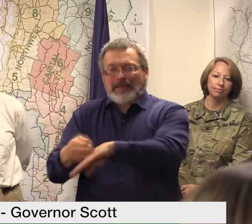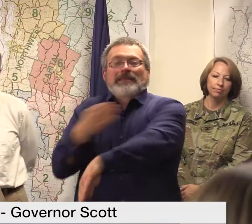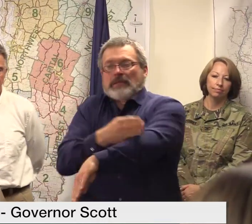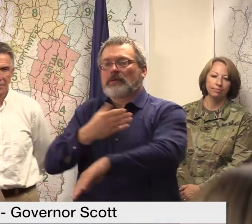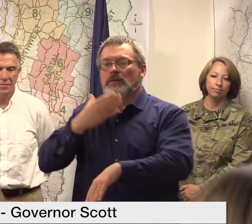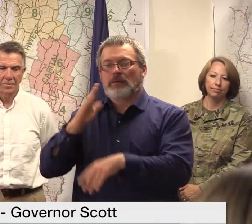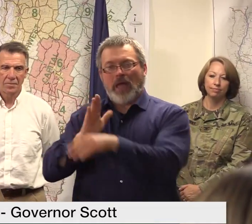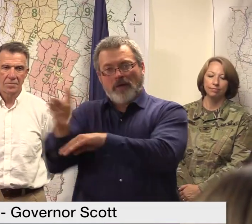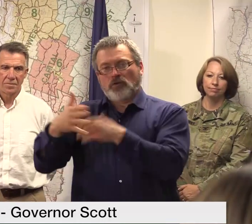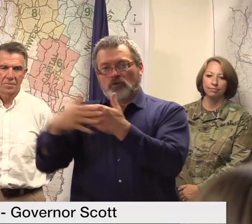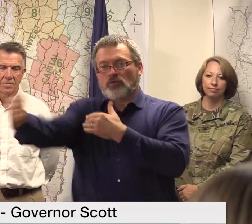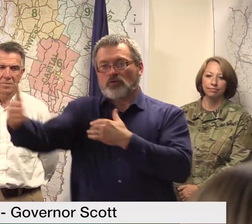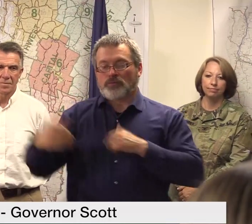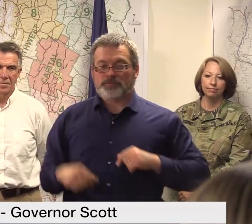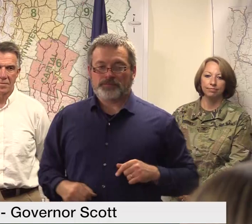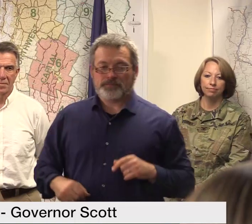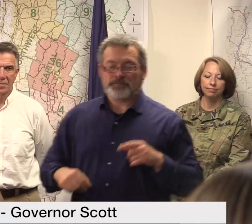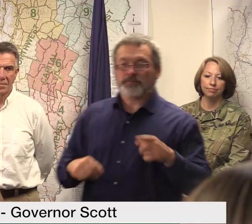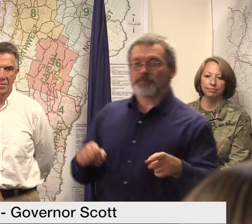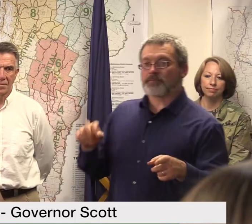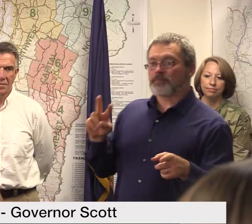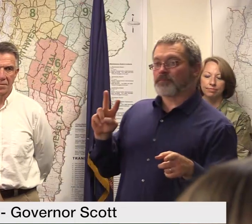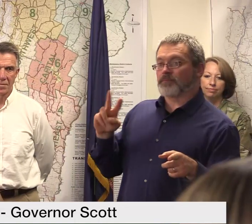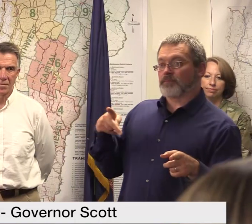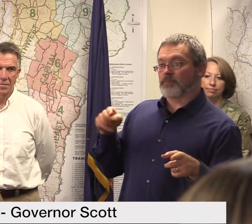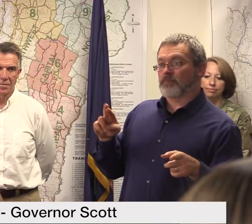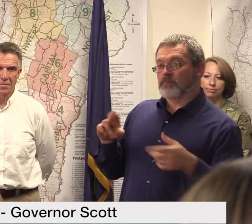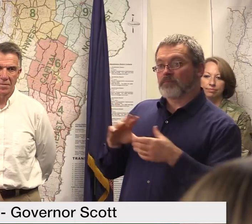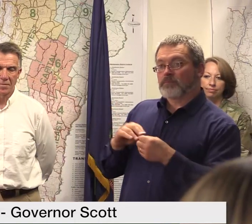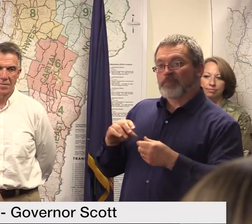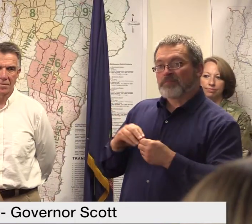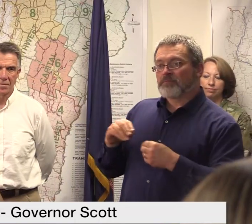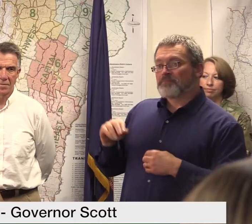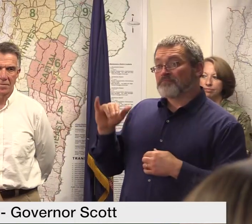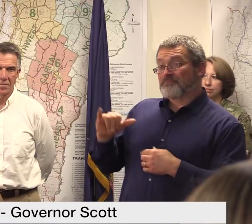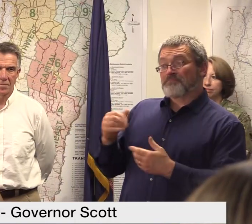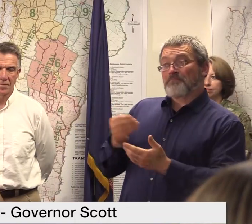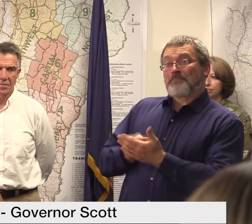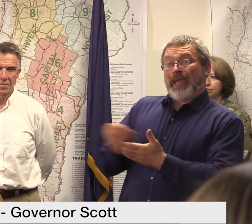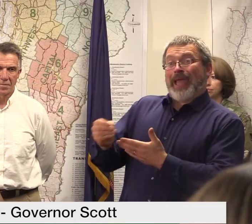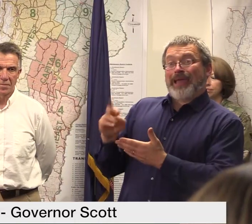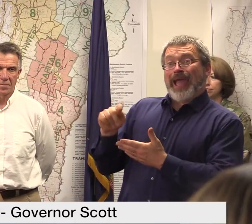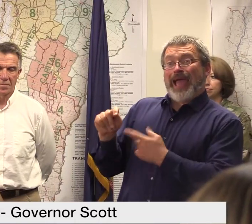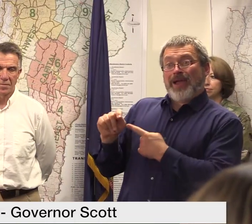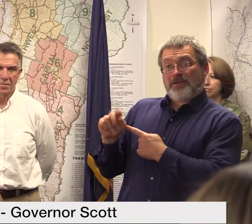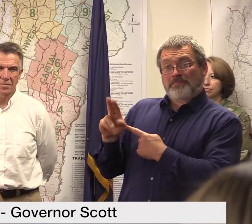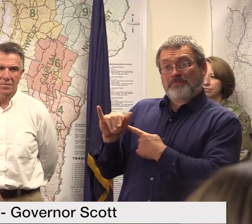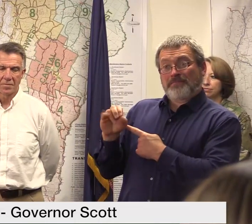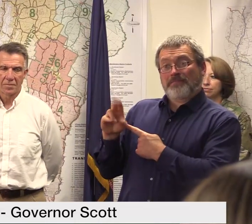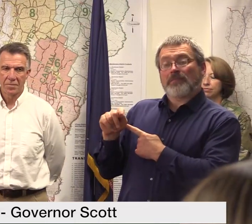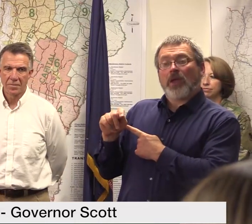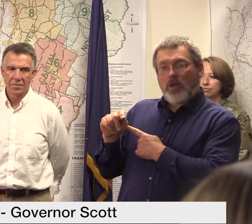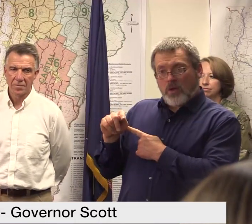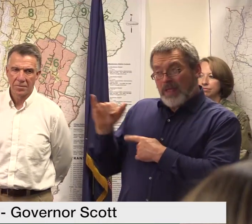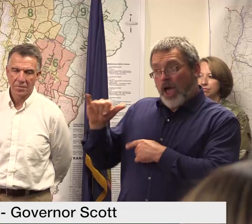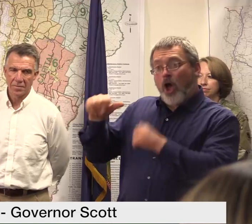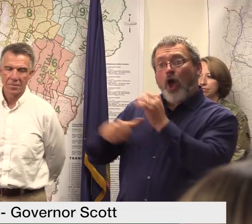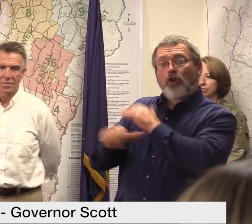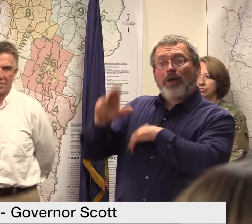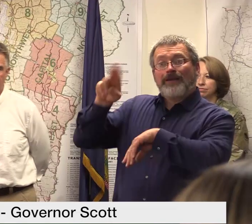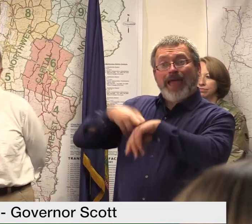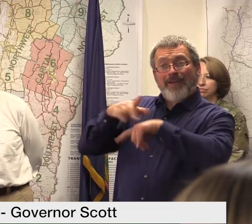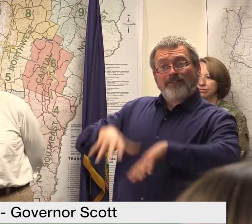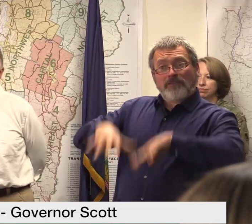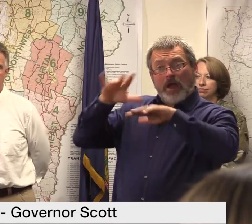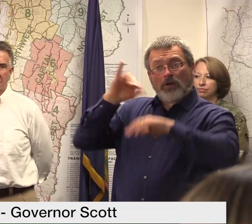and the National Flood Insurance Program does uh an individual need to have flood insurance in order to be bought out of their home you have to be